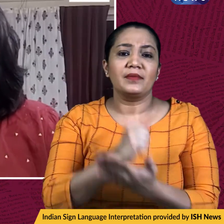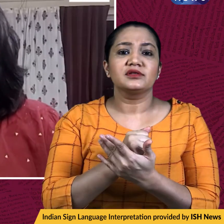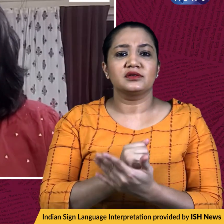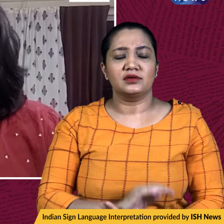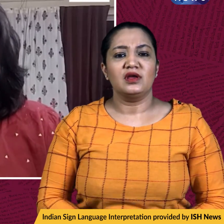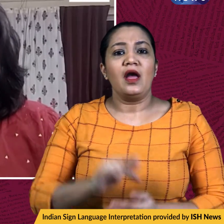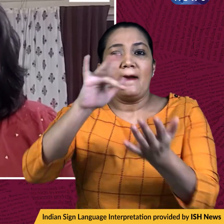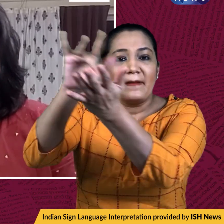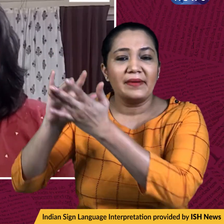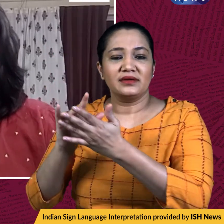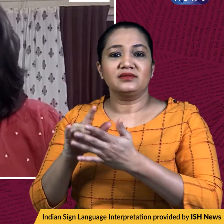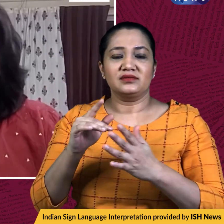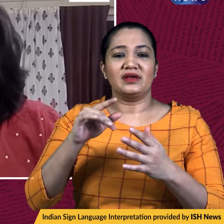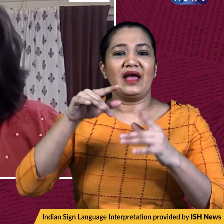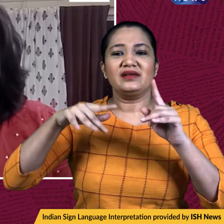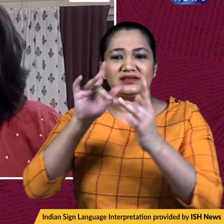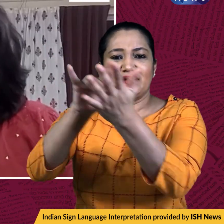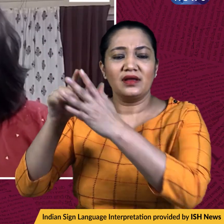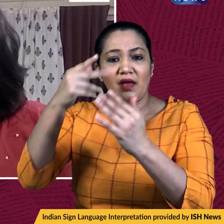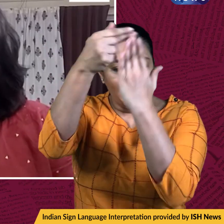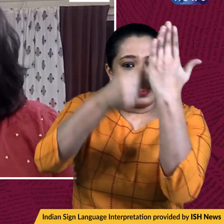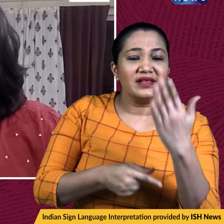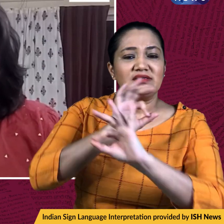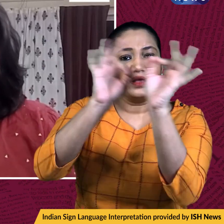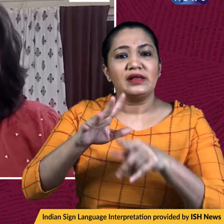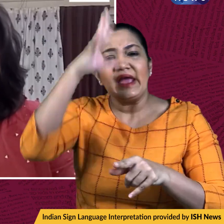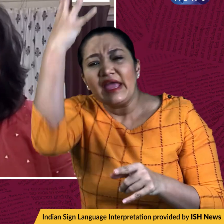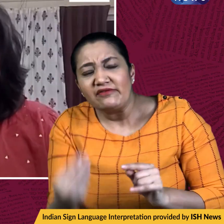settlements that they have mentioned by 6 p.m. today.